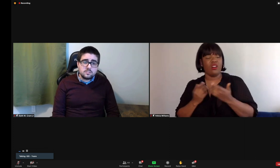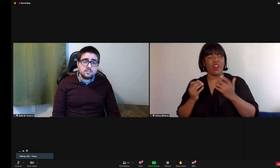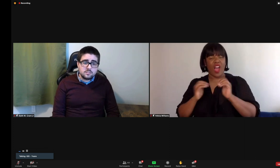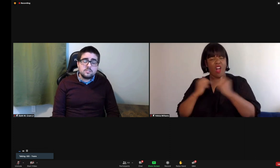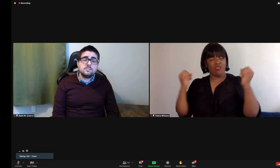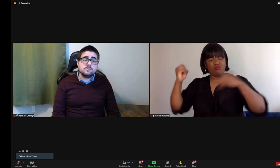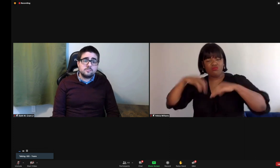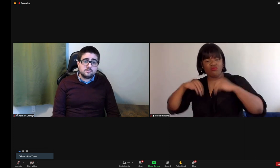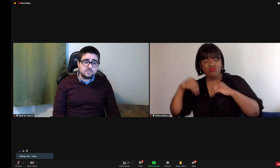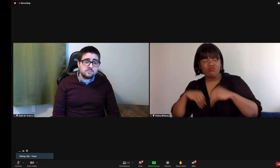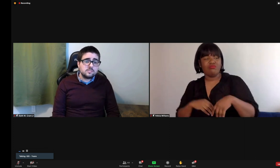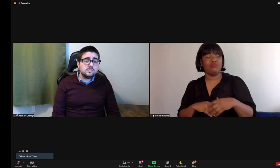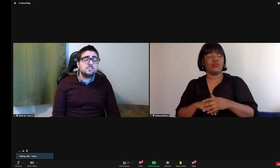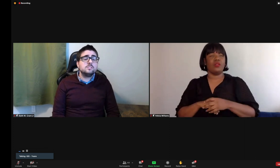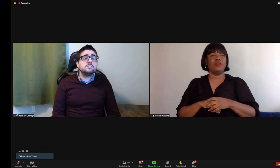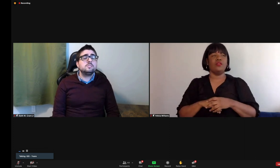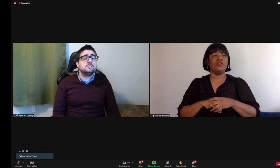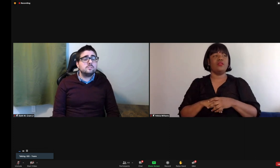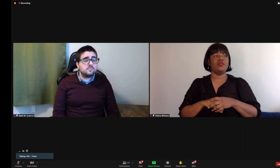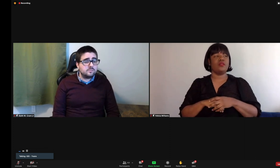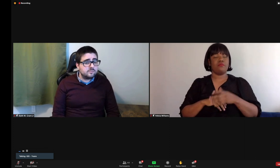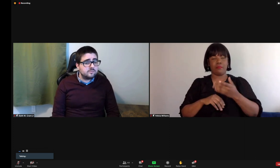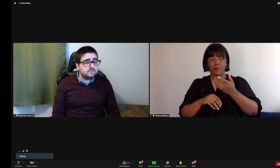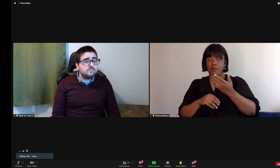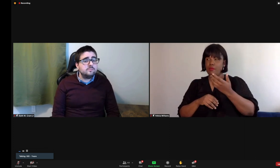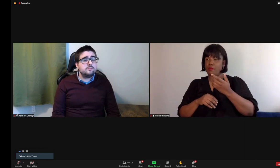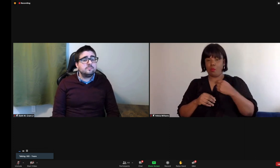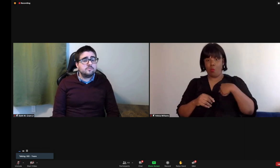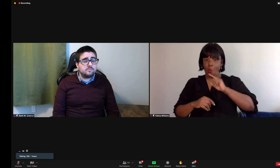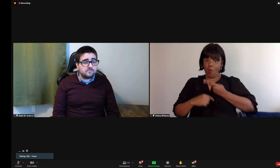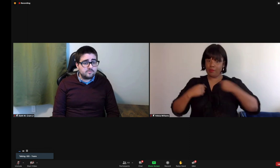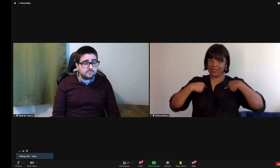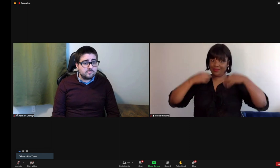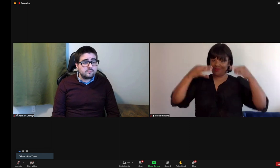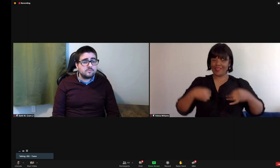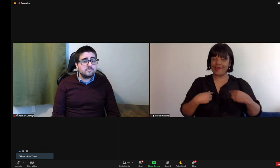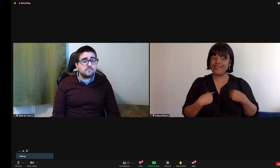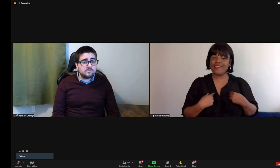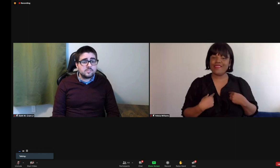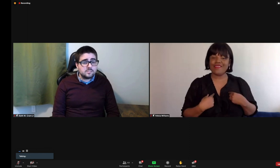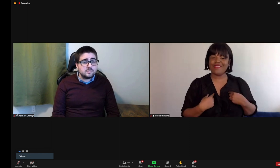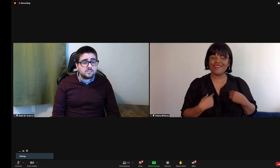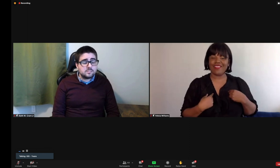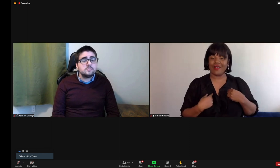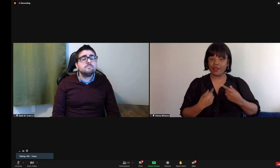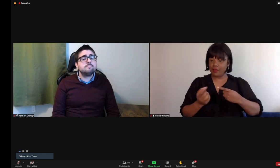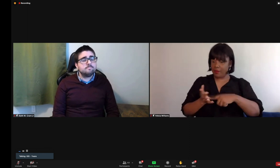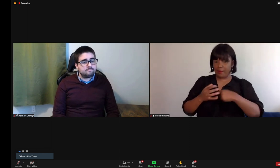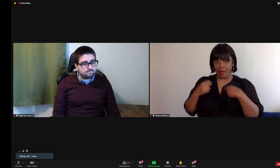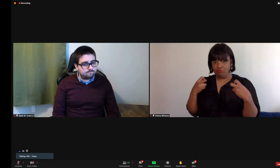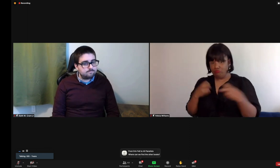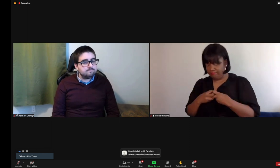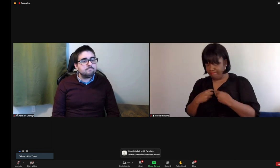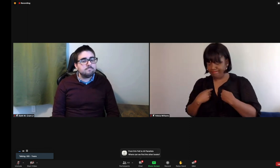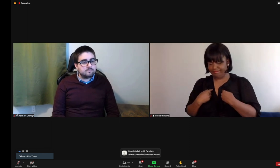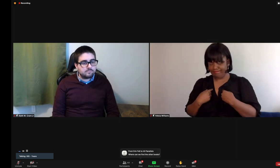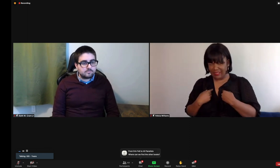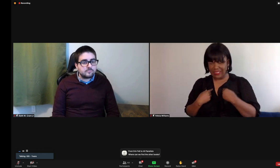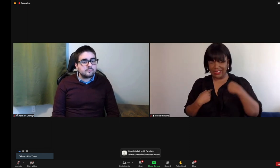certain word choice should look like, you know, language based decisions. And it's not that I'm the only decision maker when it comes